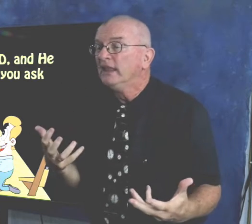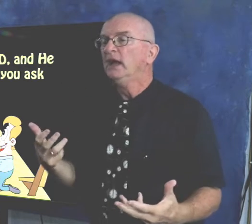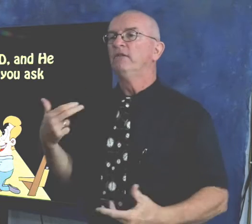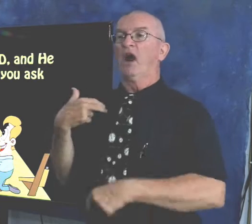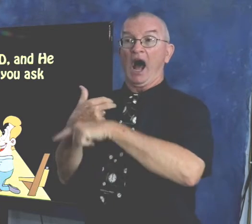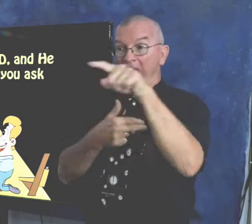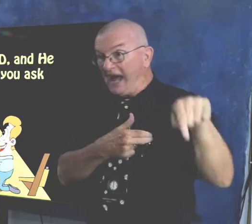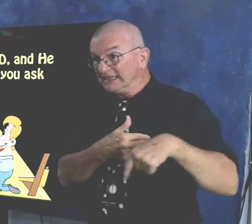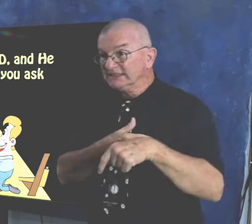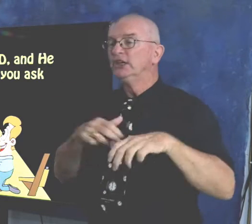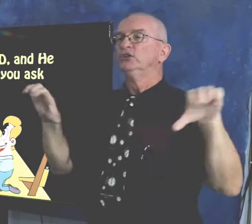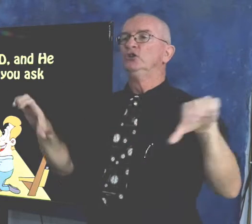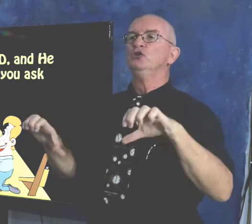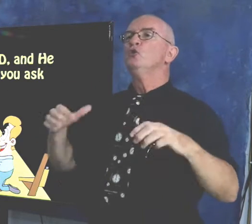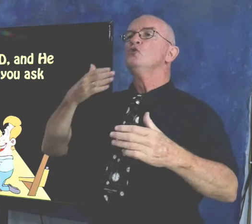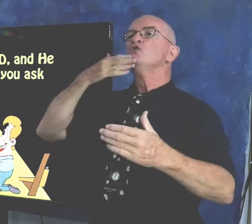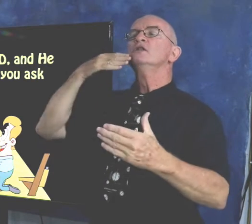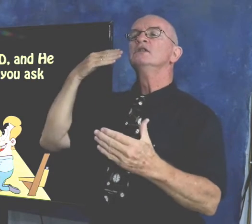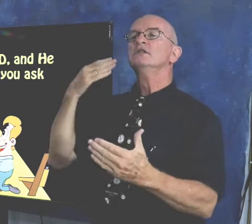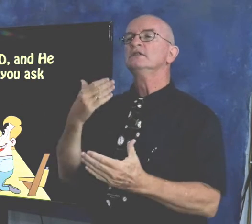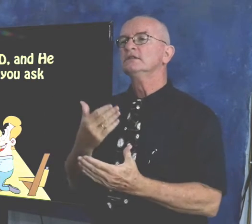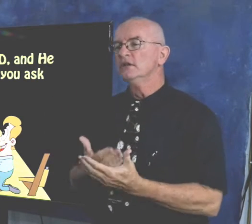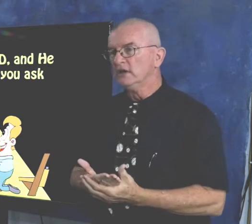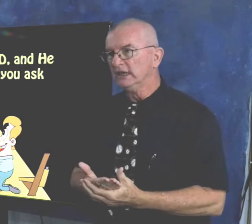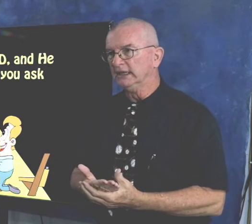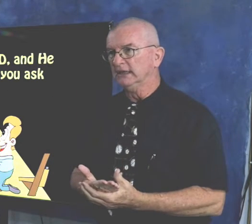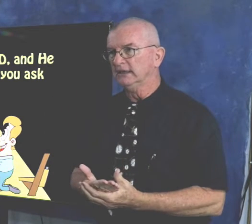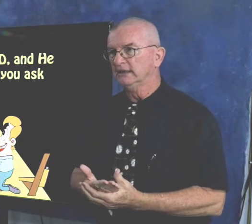And He wants us to do what? Do good.